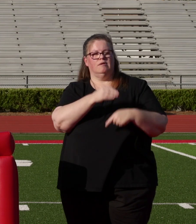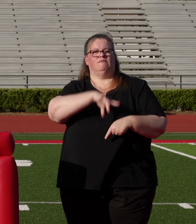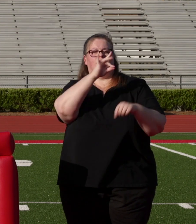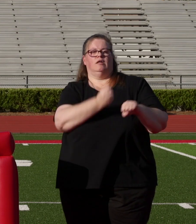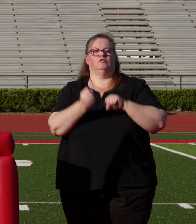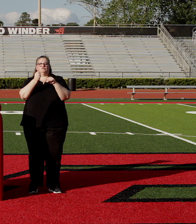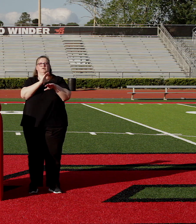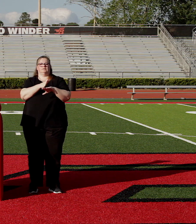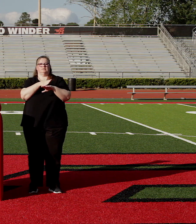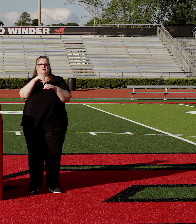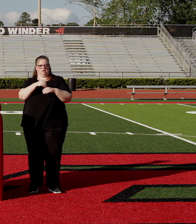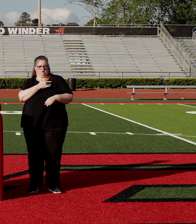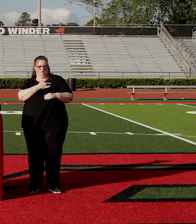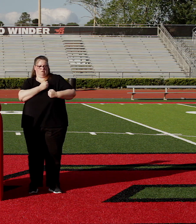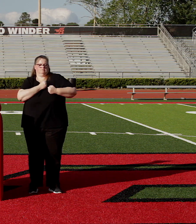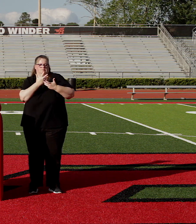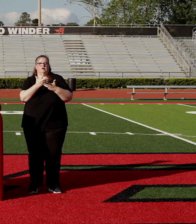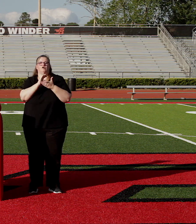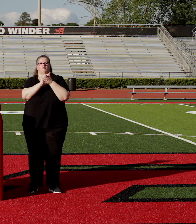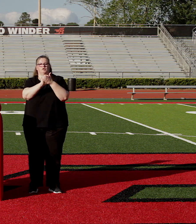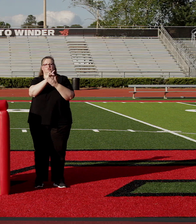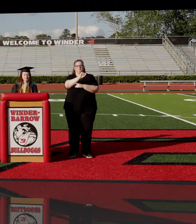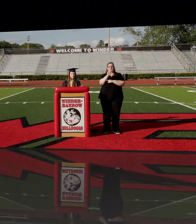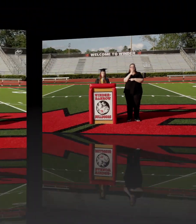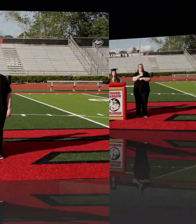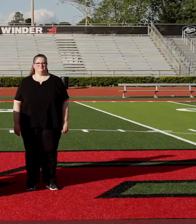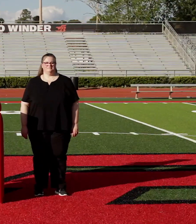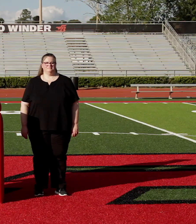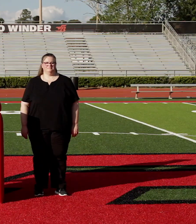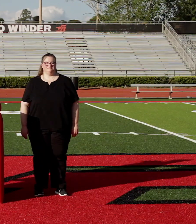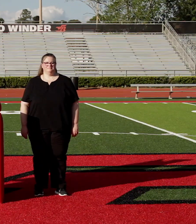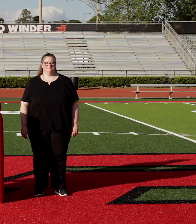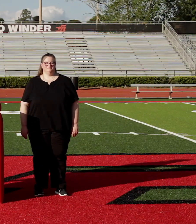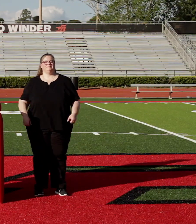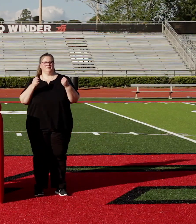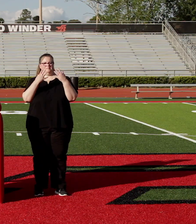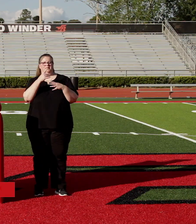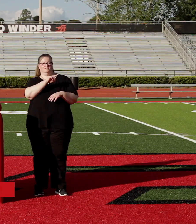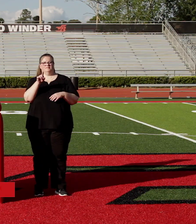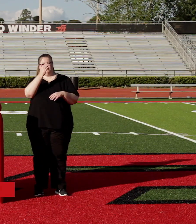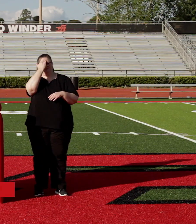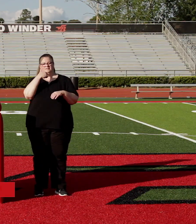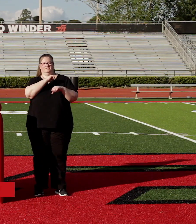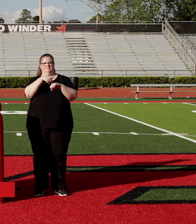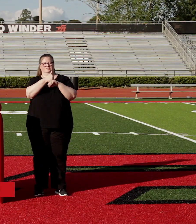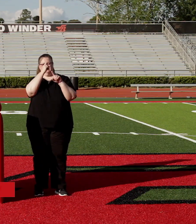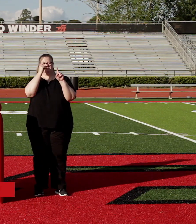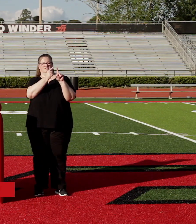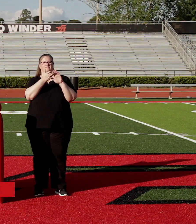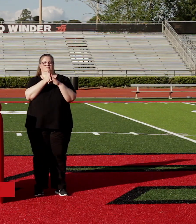the song in our hearts. Congratulations, Class of 2020! We did it! So as many of you know, I set a goal to become